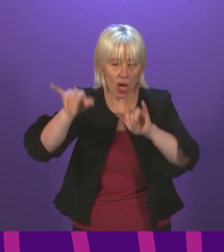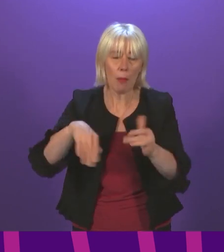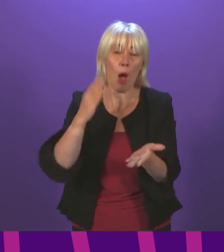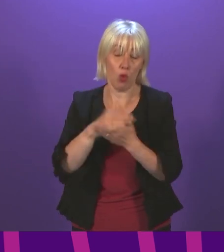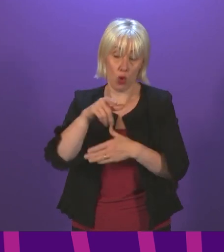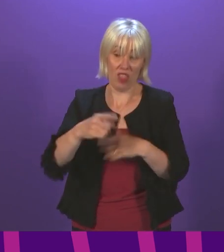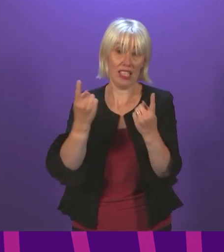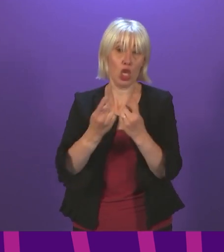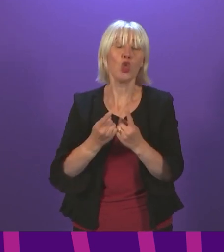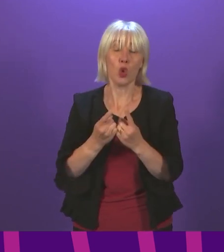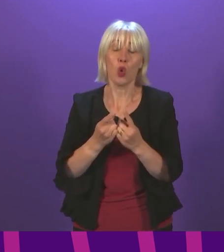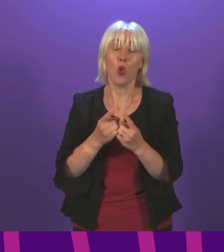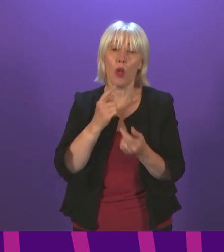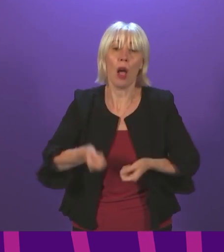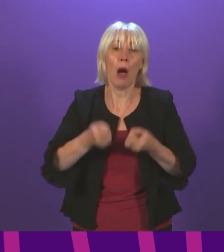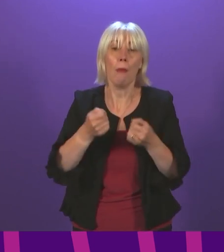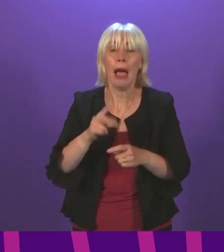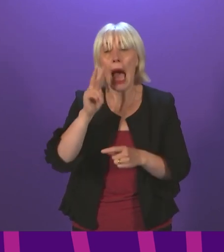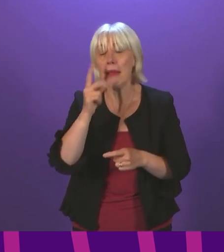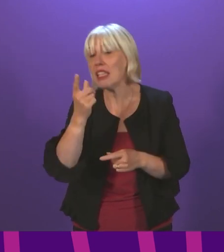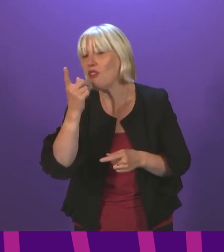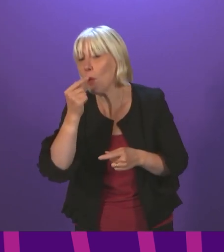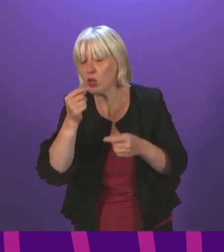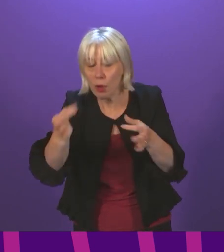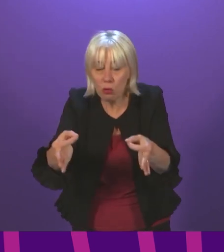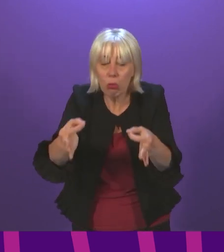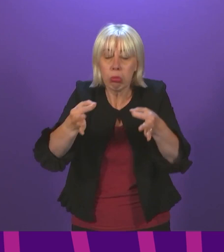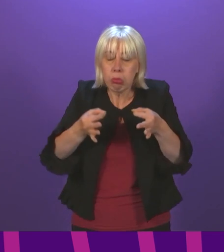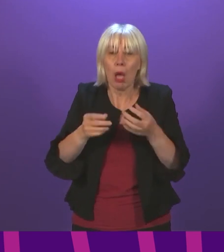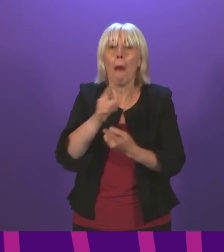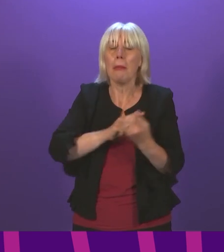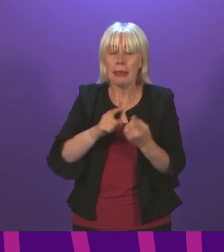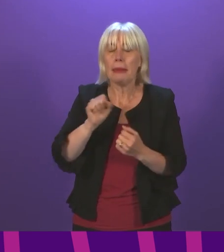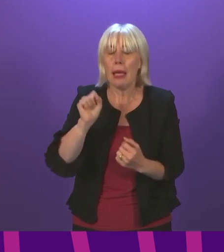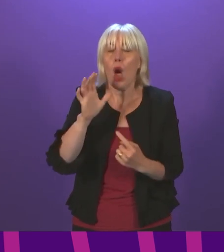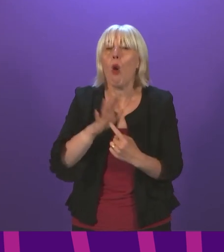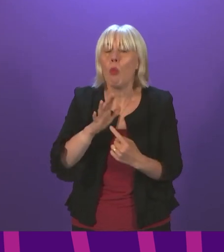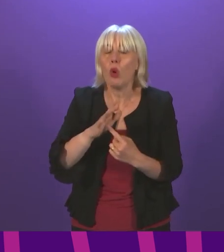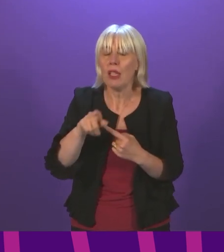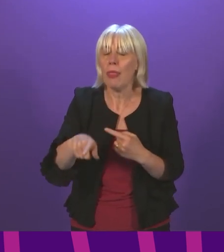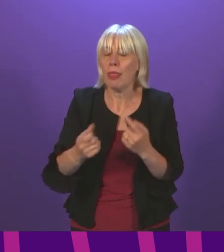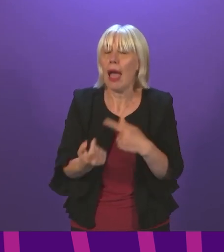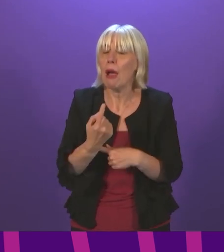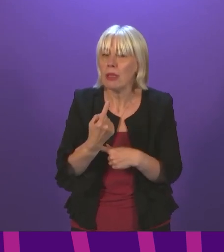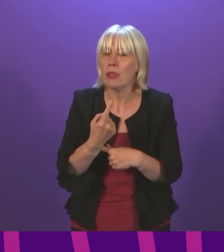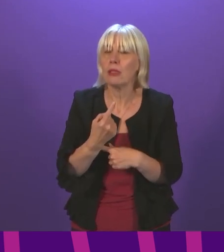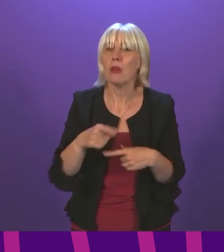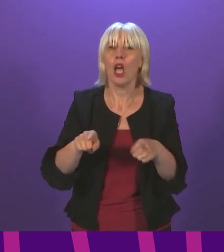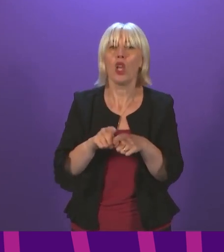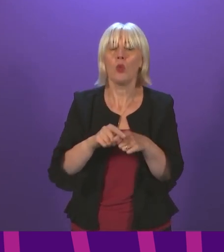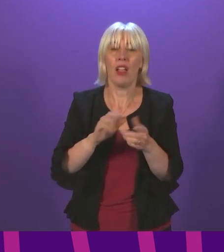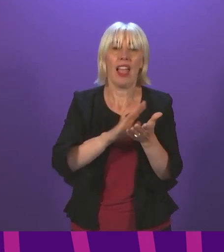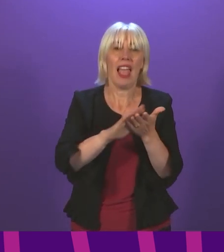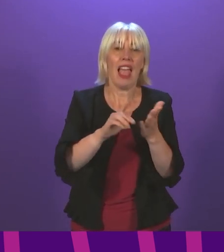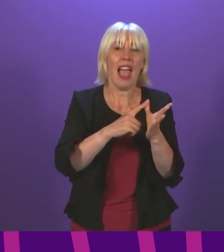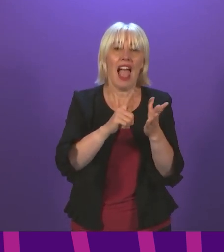look to see whether diaries can enable that meeting to be brought forward. It is important that that engagement takes place. It's also important that Hyal,